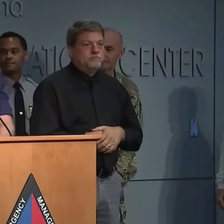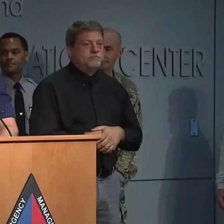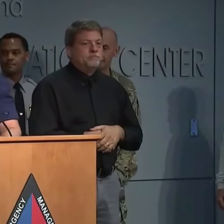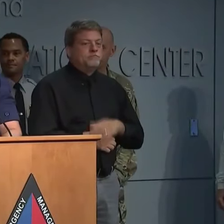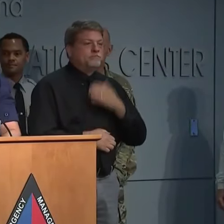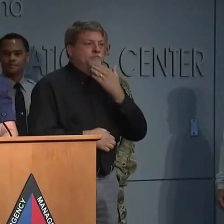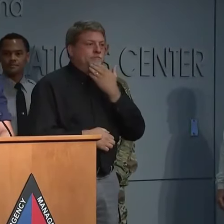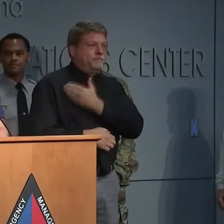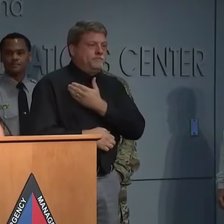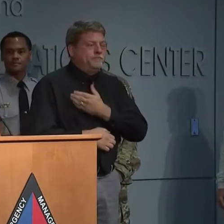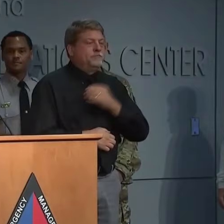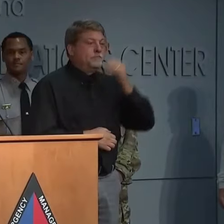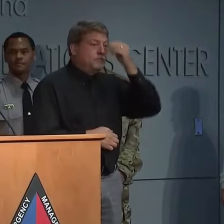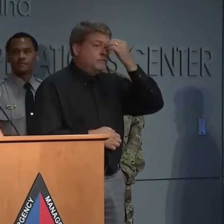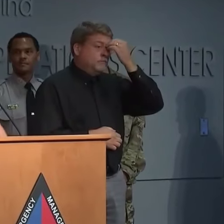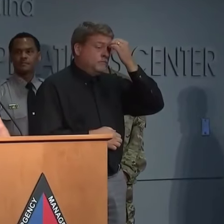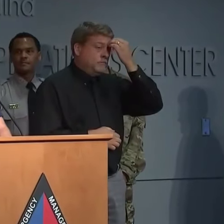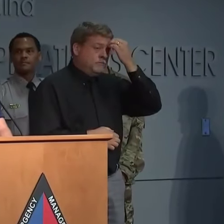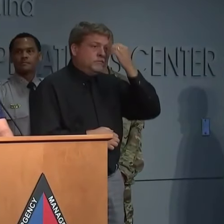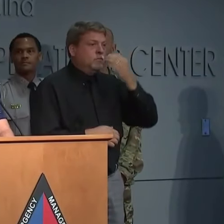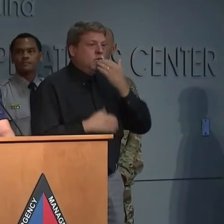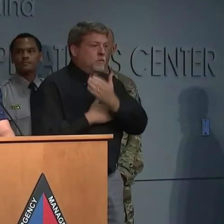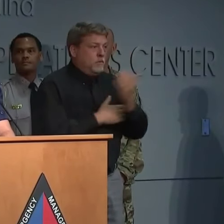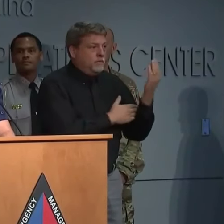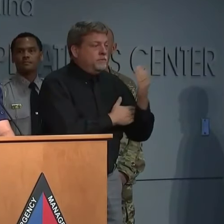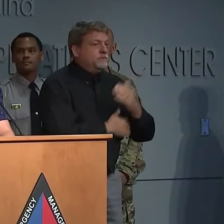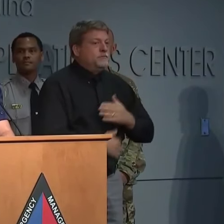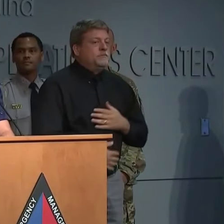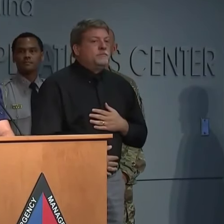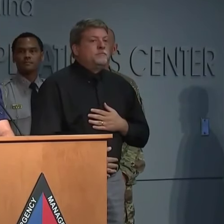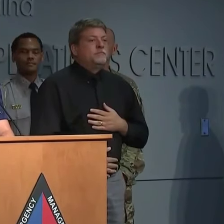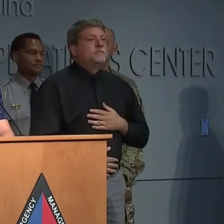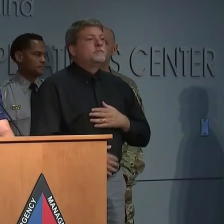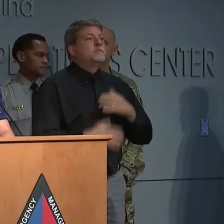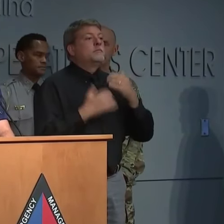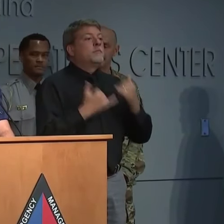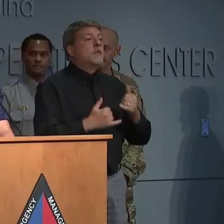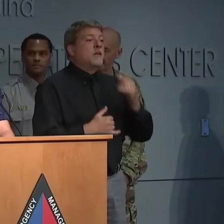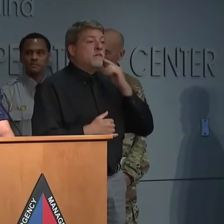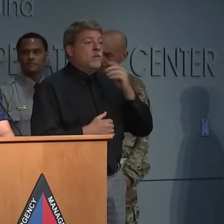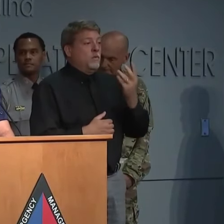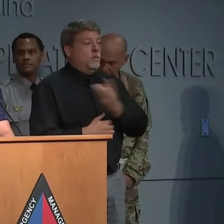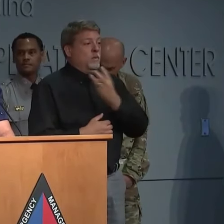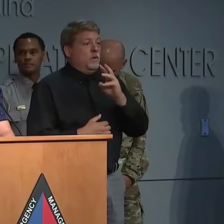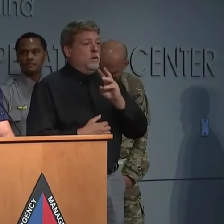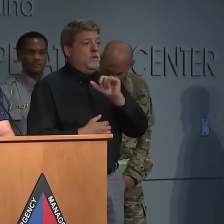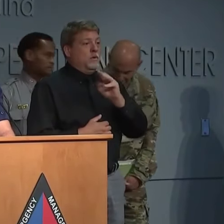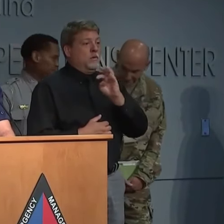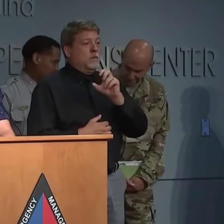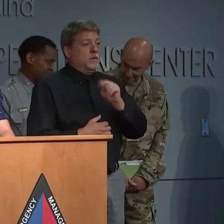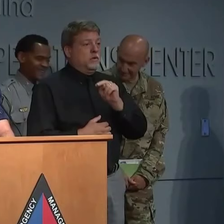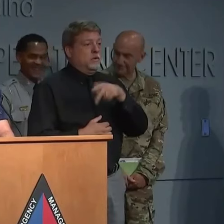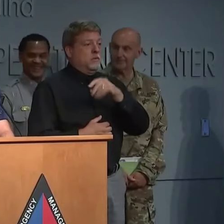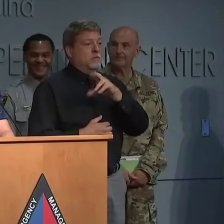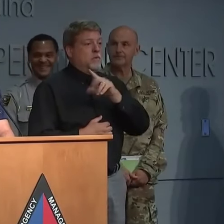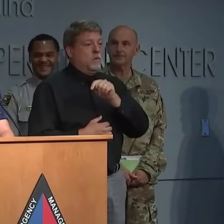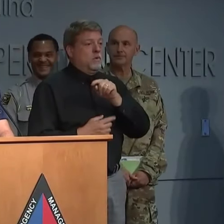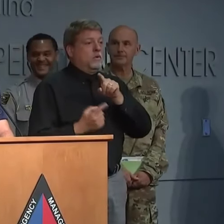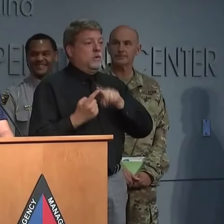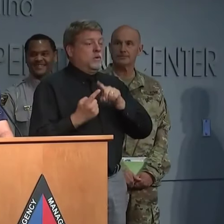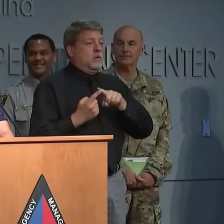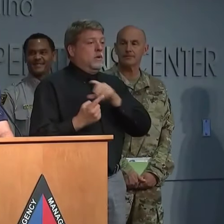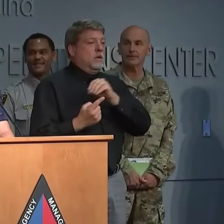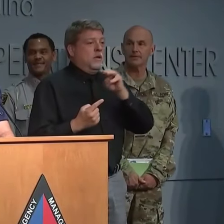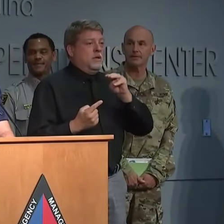Thank you, Governor. Good morning, ladies and gentlemen. With respect to the port of Wilmington, including Matsu, the